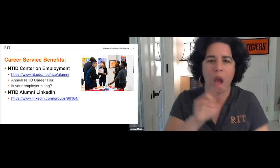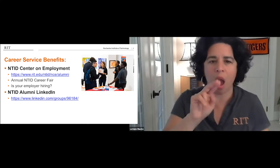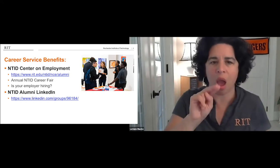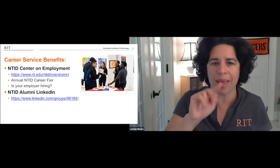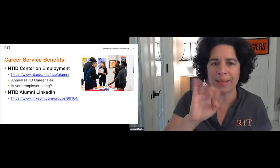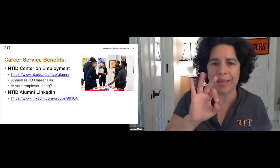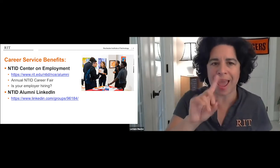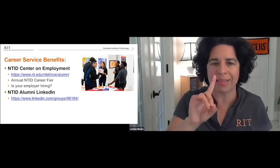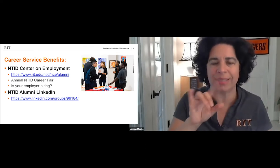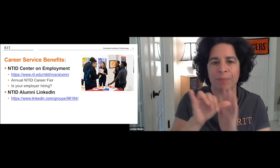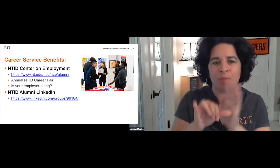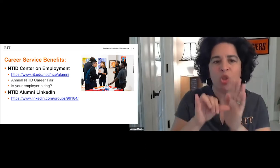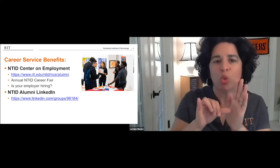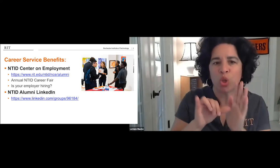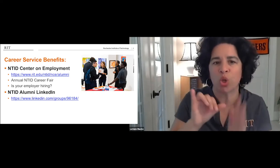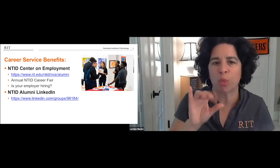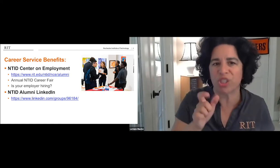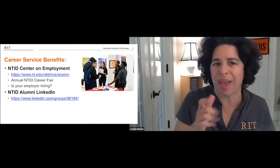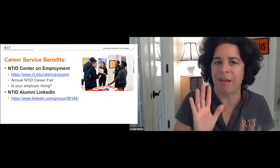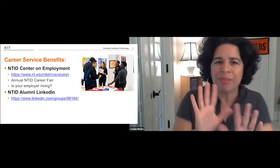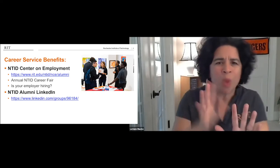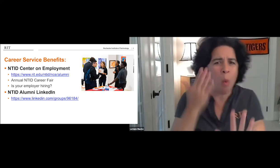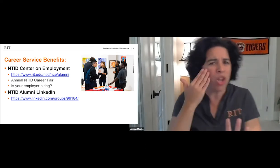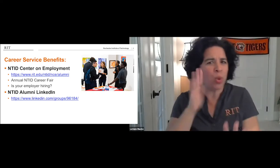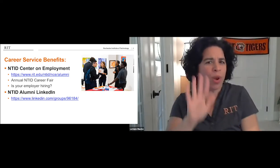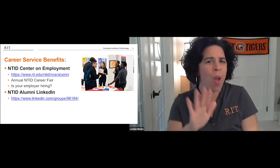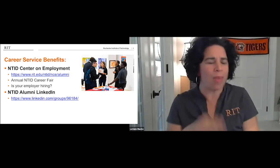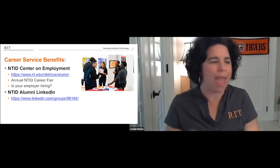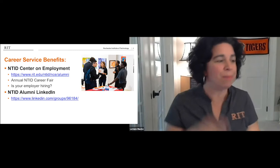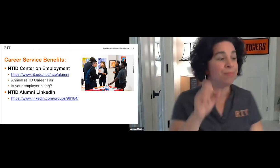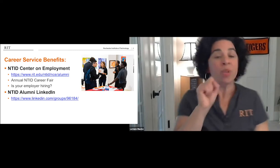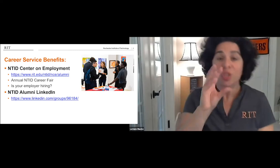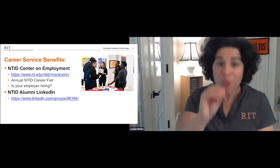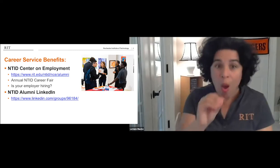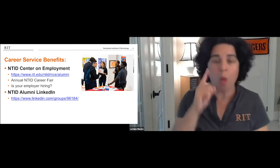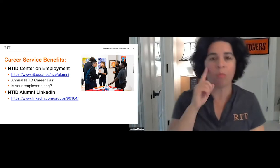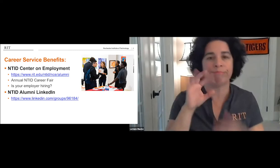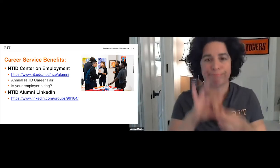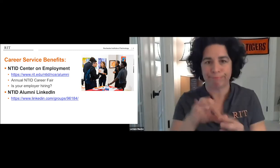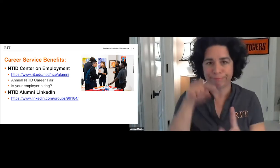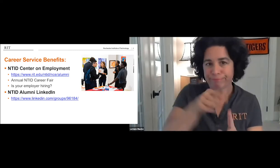recorded and will be posted on the NTID YouTube channel as well. So just know that.